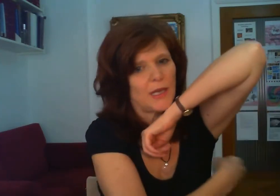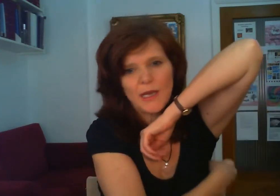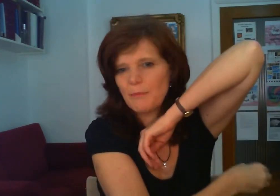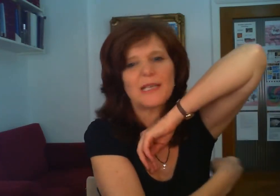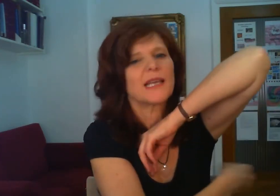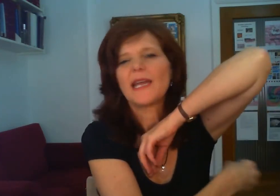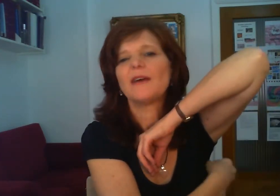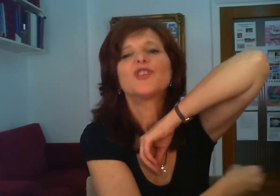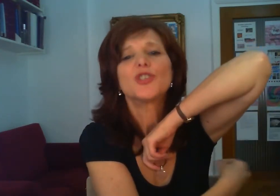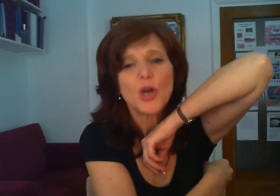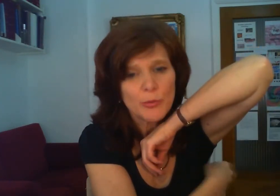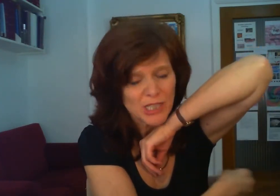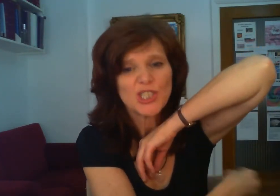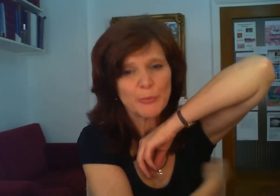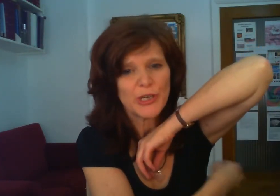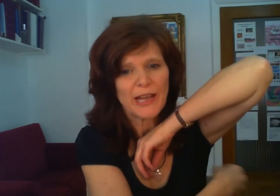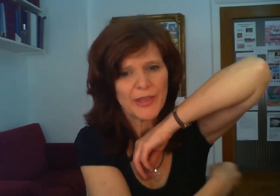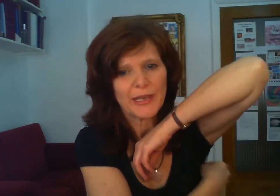because i have so much to put out there